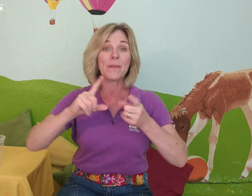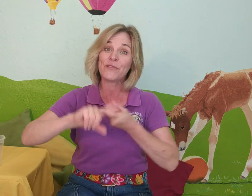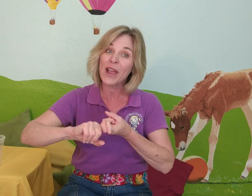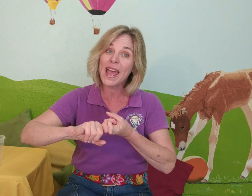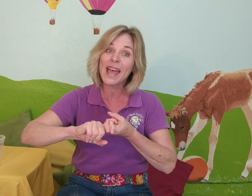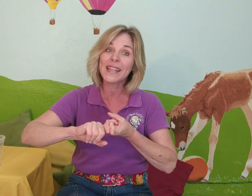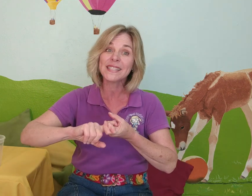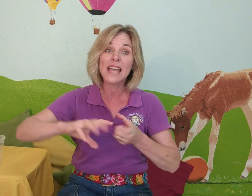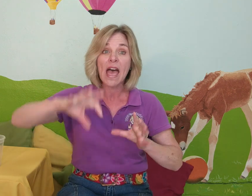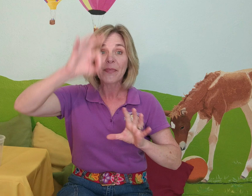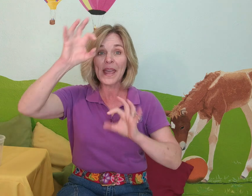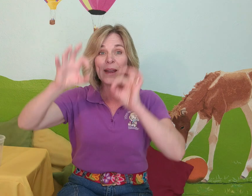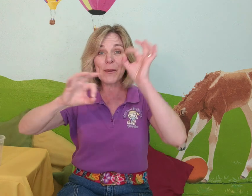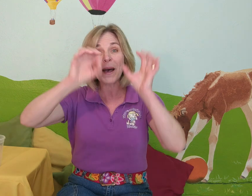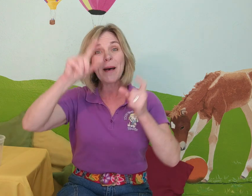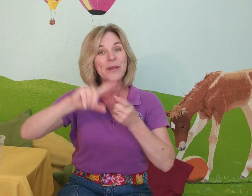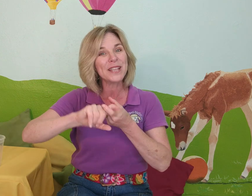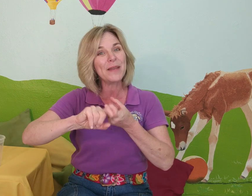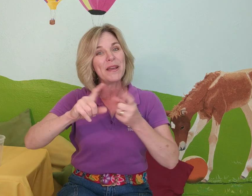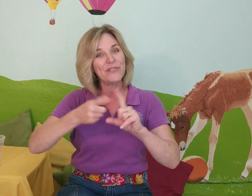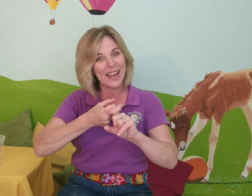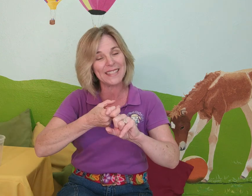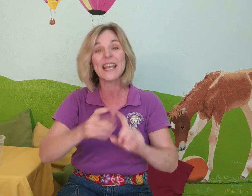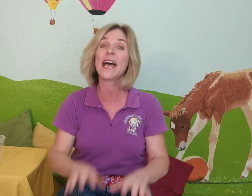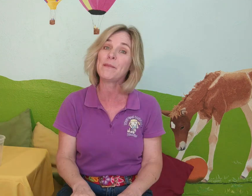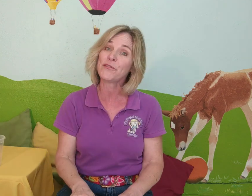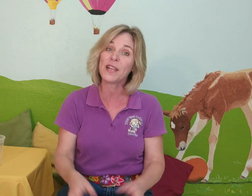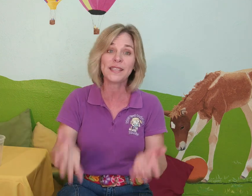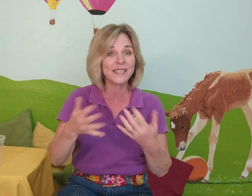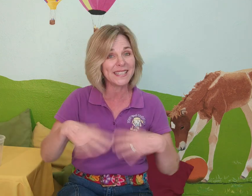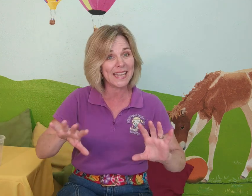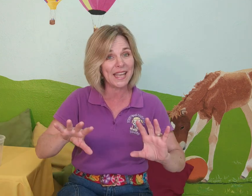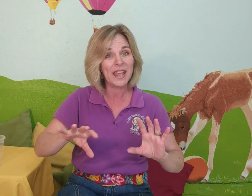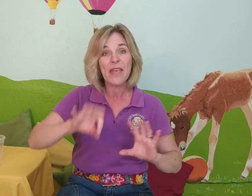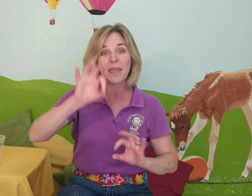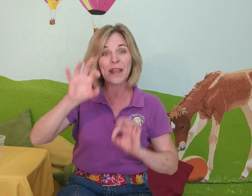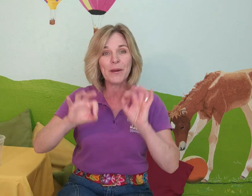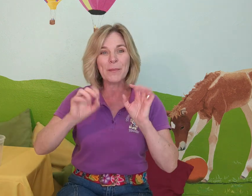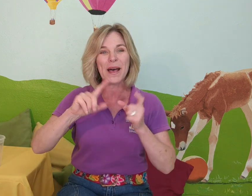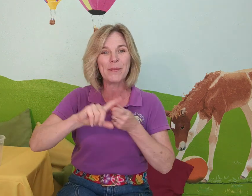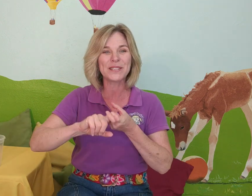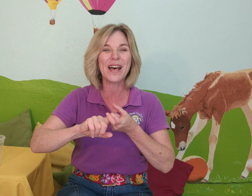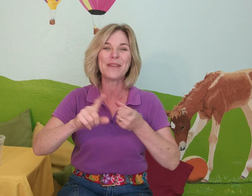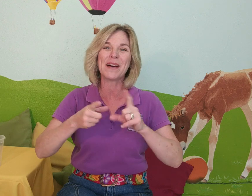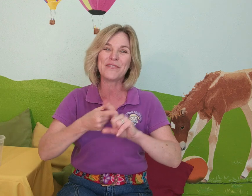my friends. There were bubbles on my friends. I'm afraid this is the end. There were bubbles on my